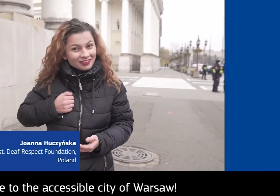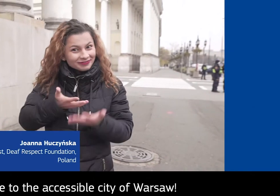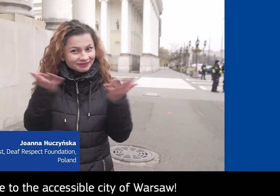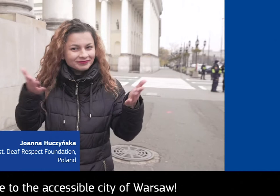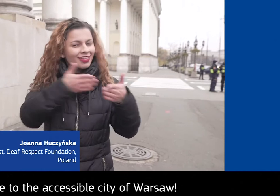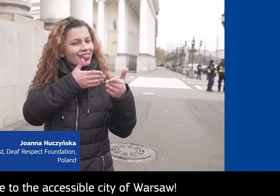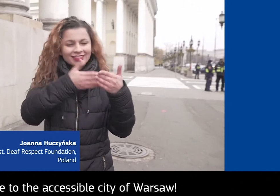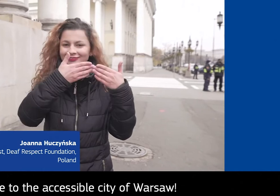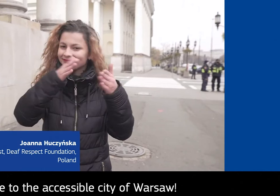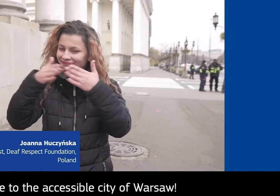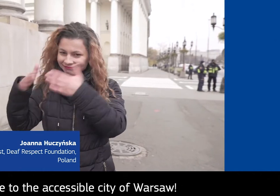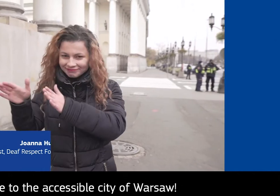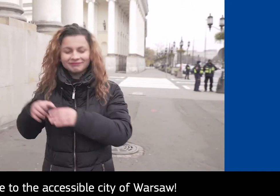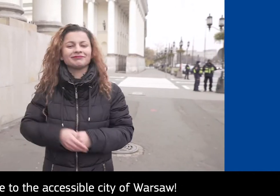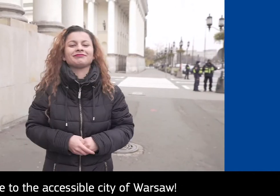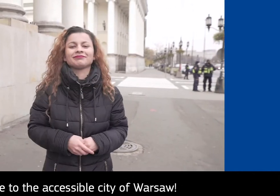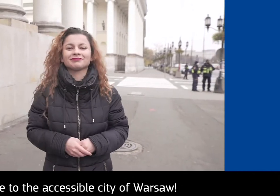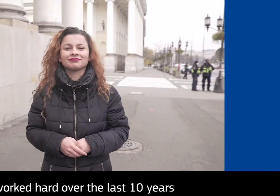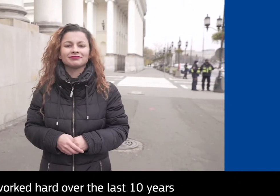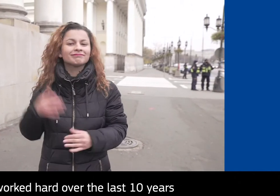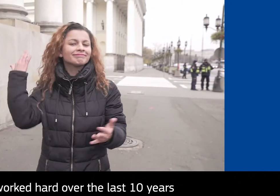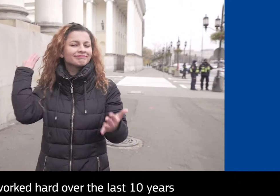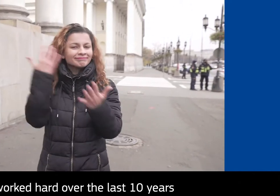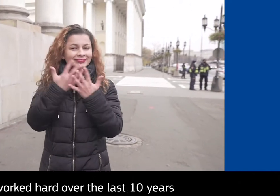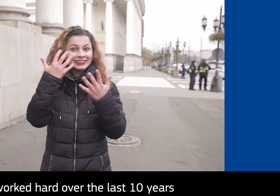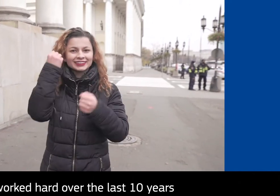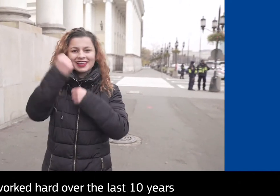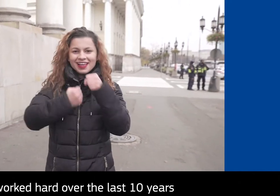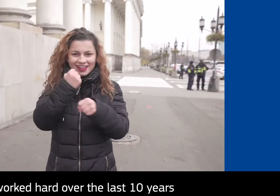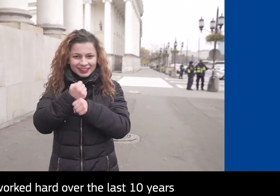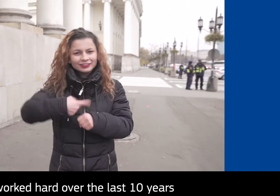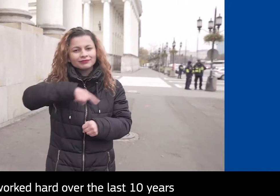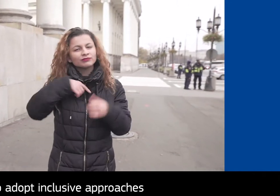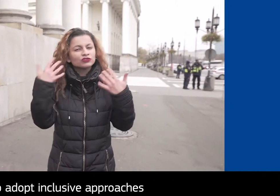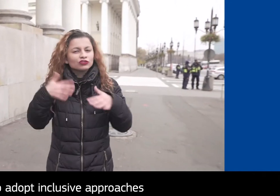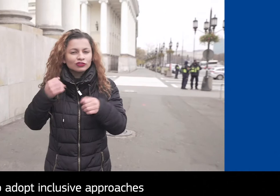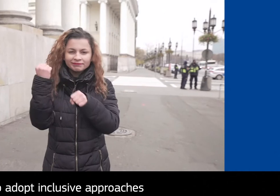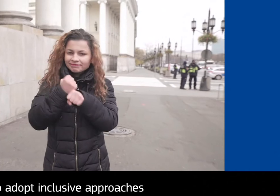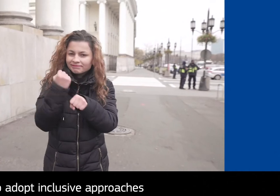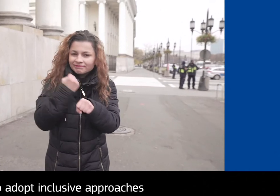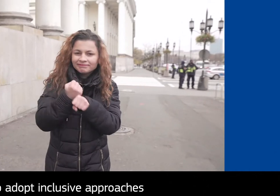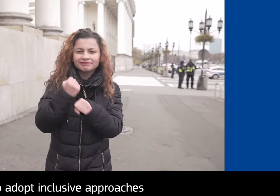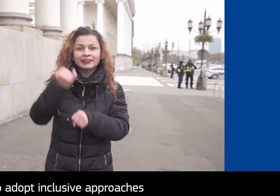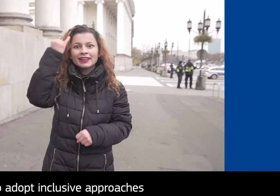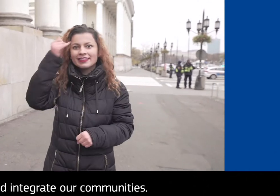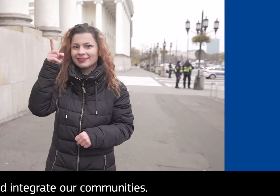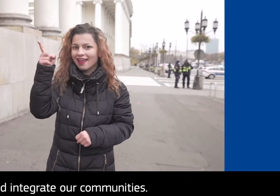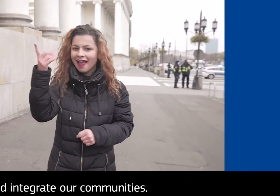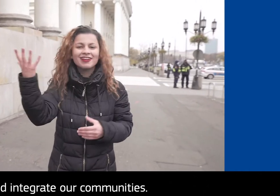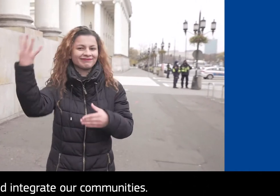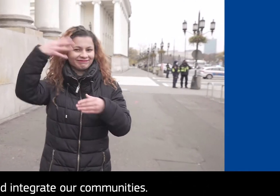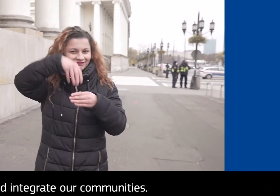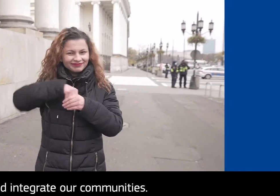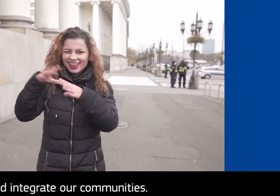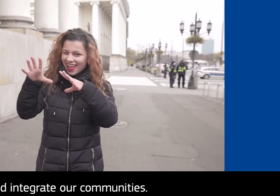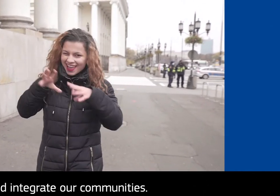Welcome to the accessible city of Warsaw. We've worked hard over the last 10 years to adopt inclusive approaches and integrate